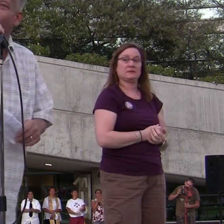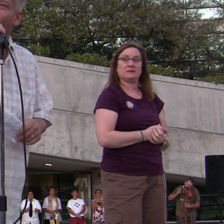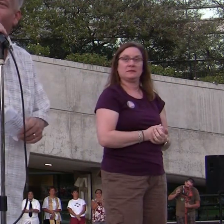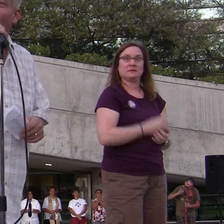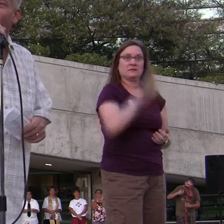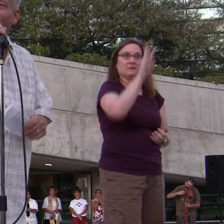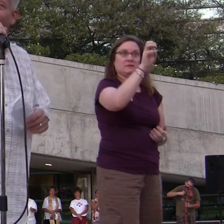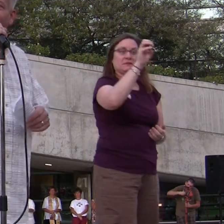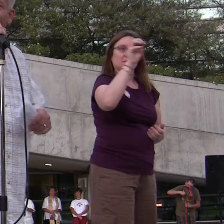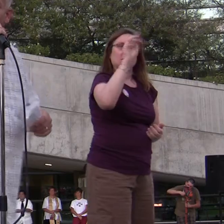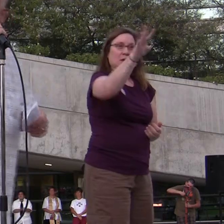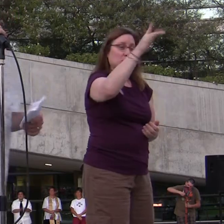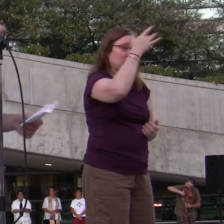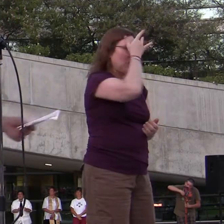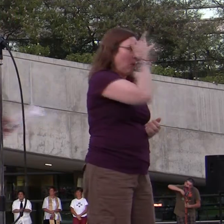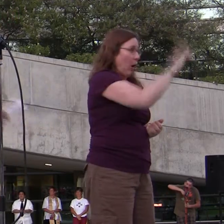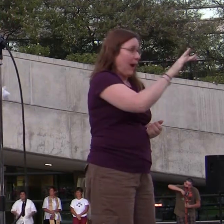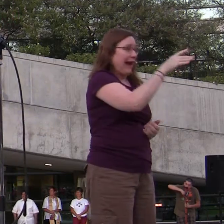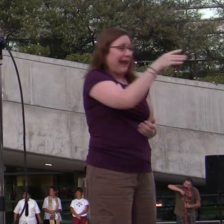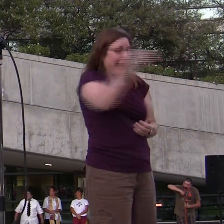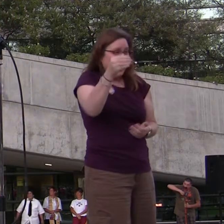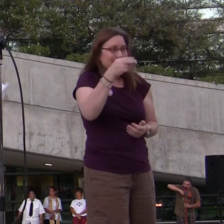Wow, smart and cute.